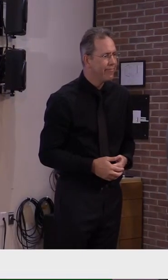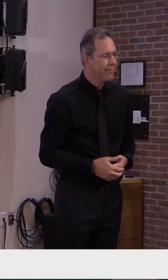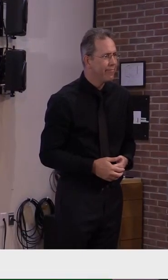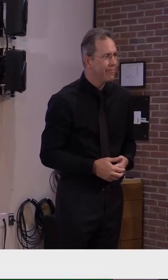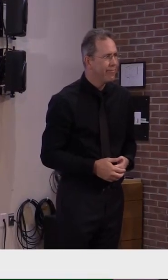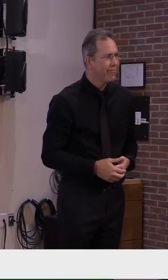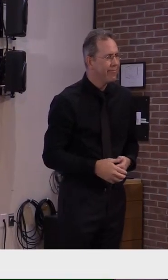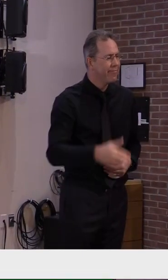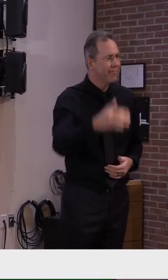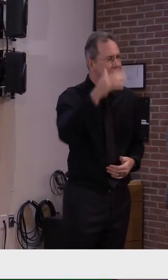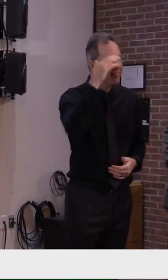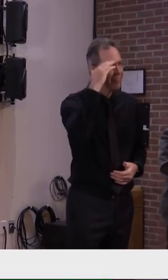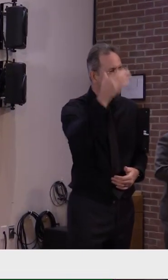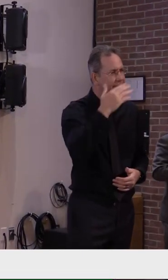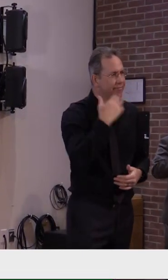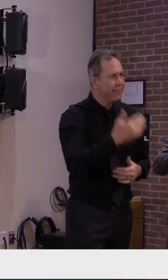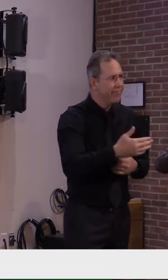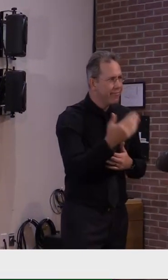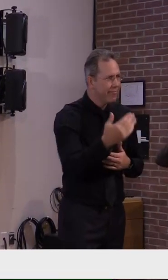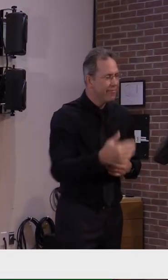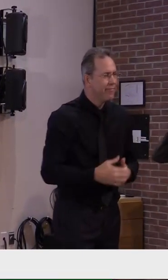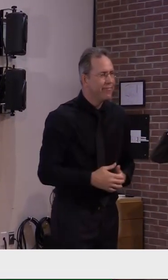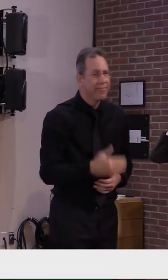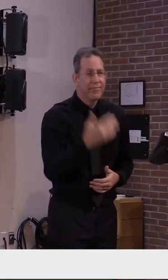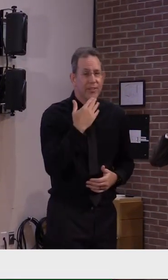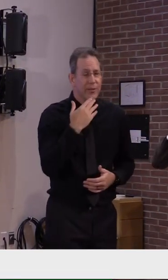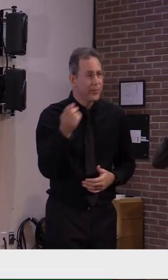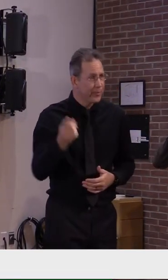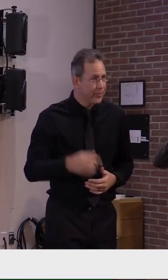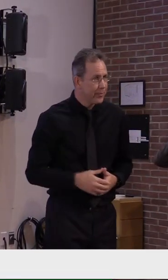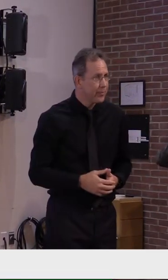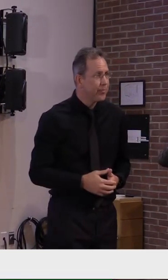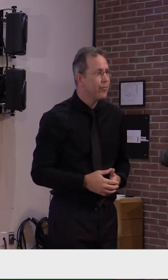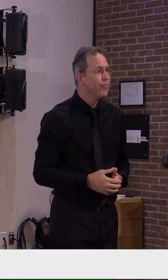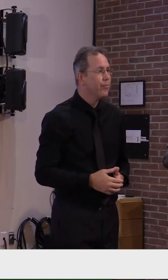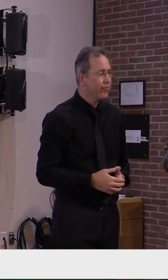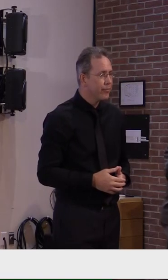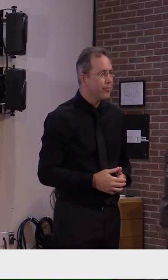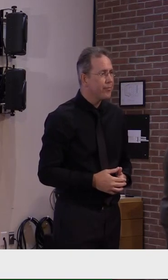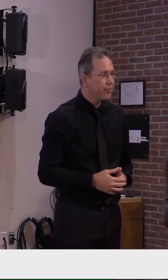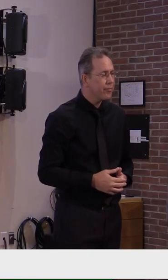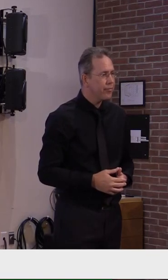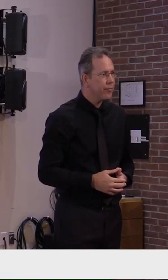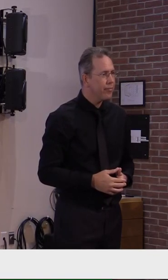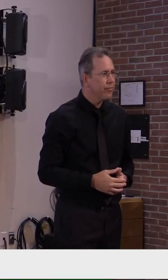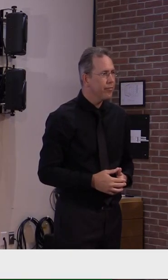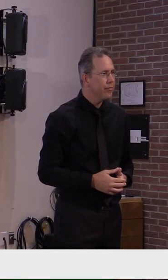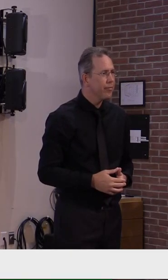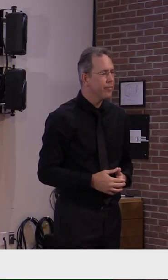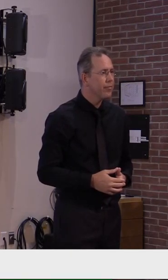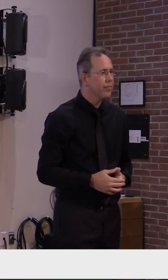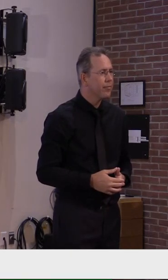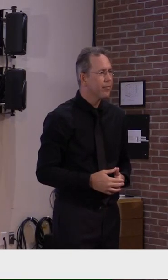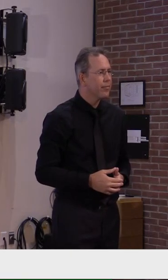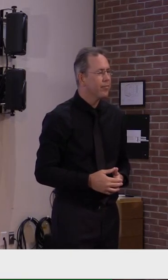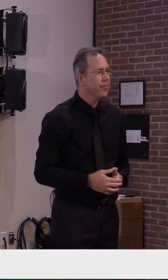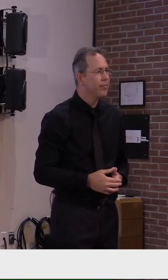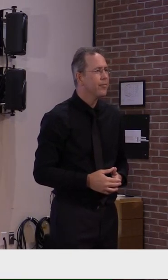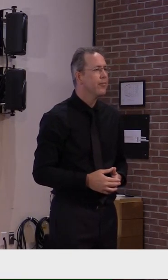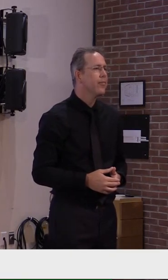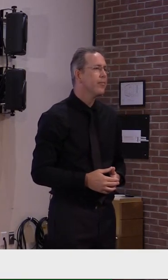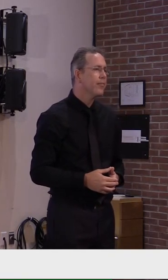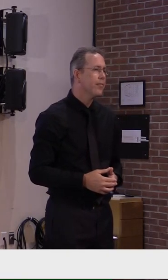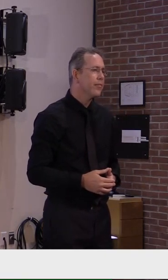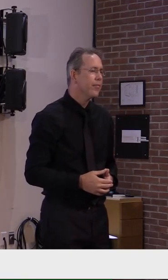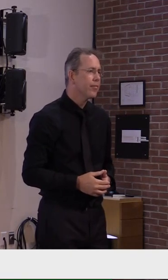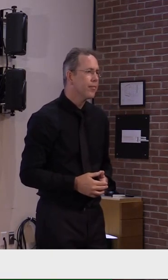Thank you very much, Secretary Smith, and good morning everyone. Just off the top, I want to mention that there won't be a lot of